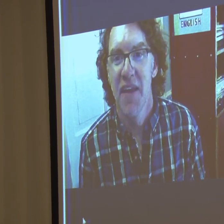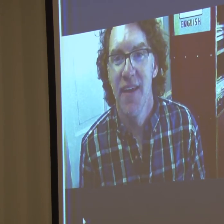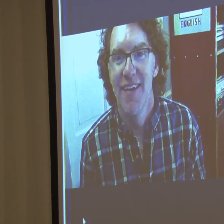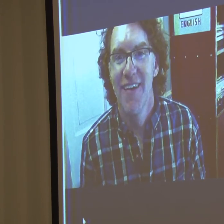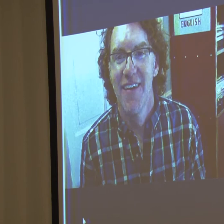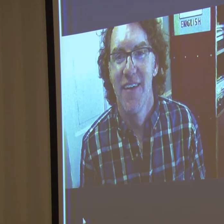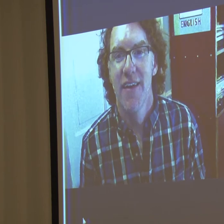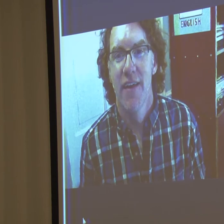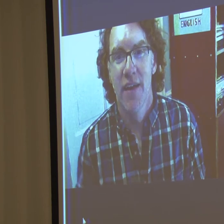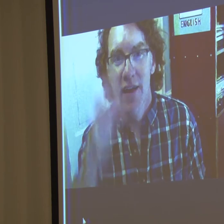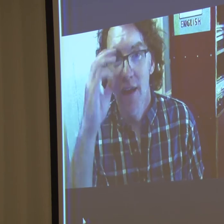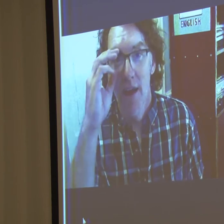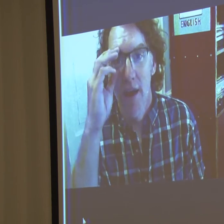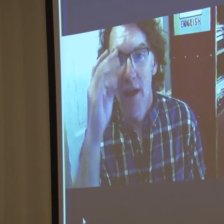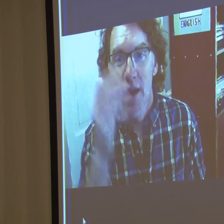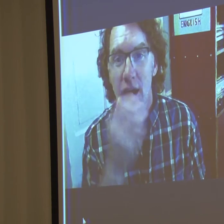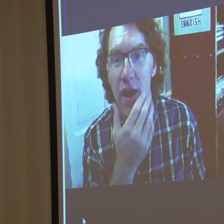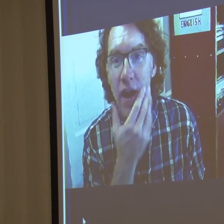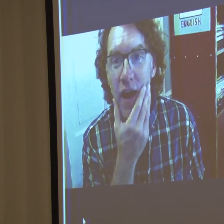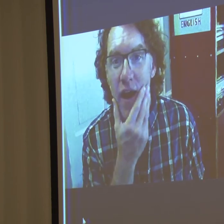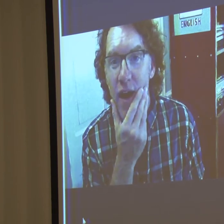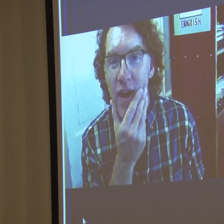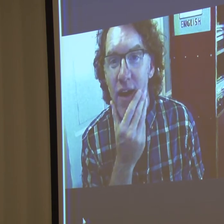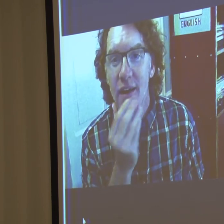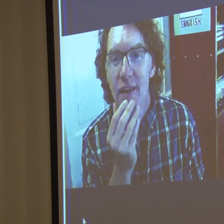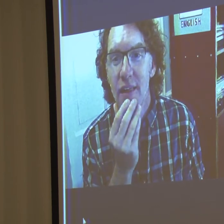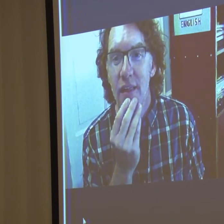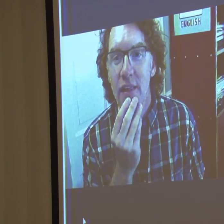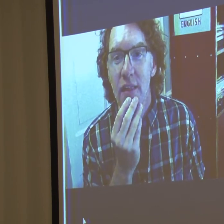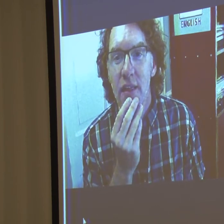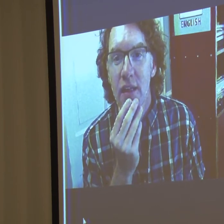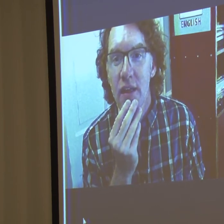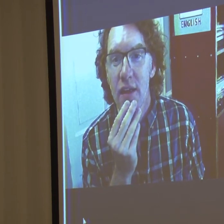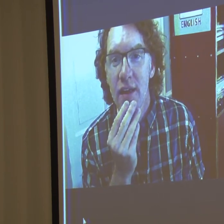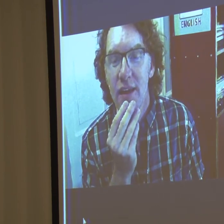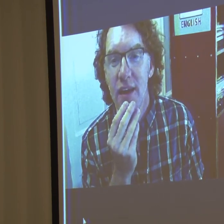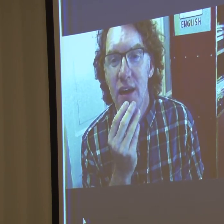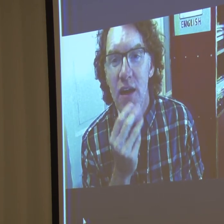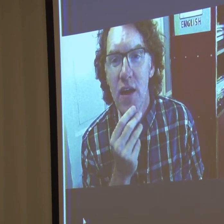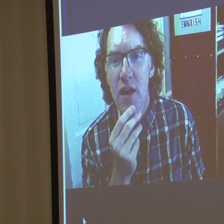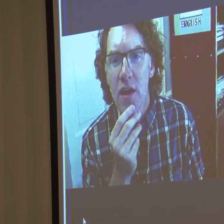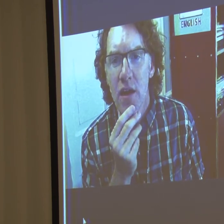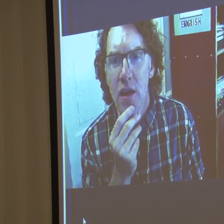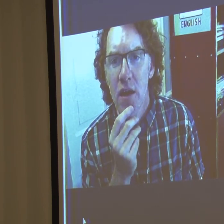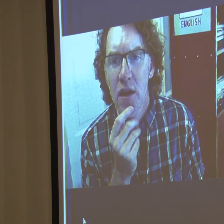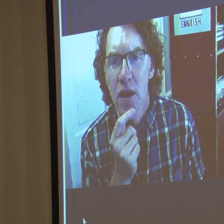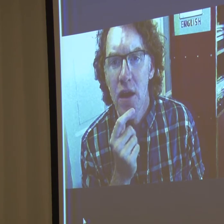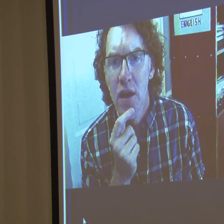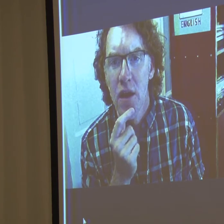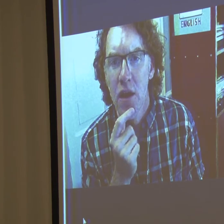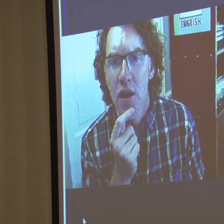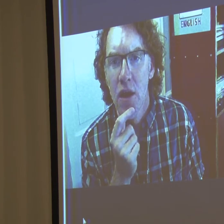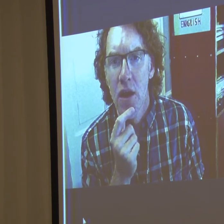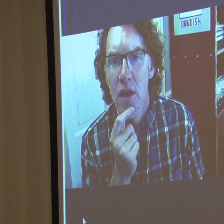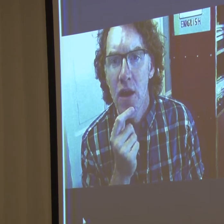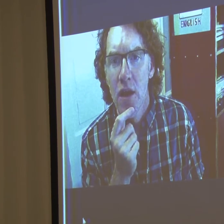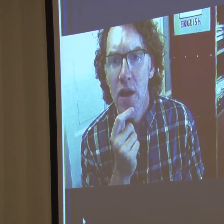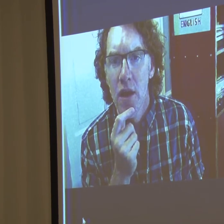Can I ask one more thing? Um, is there international sign language as well? Or are you bilingual?